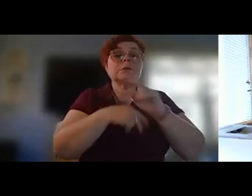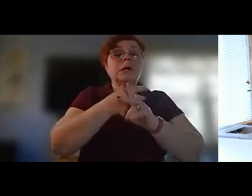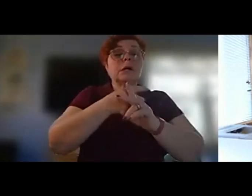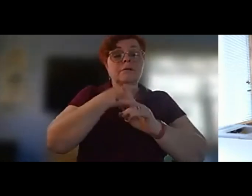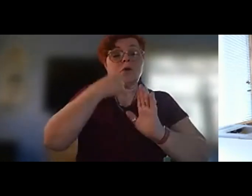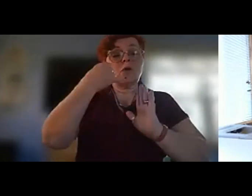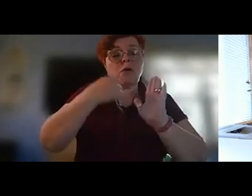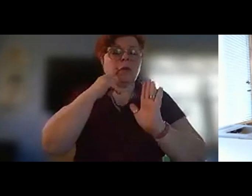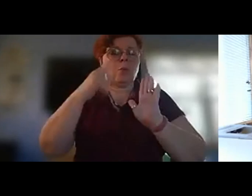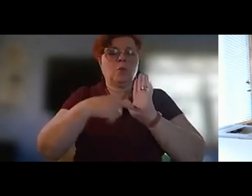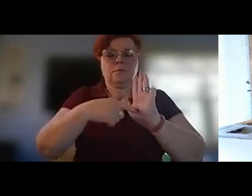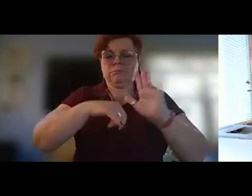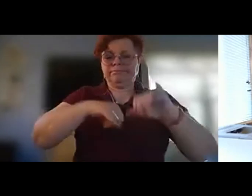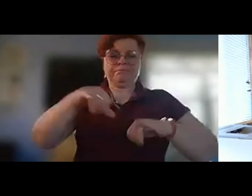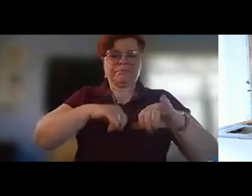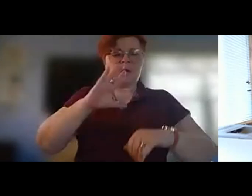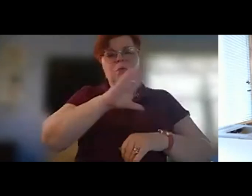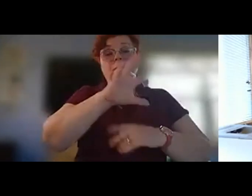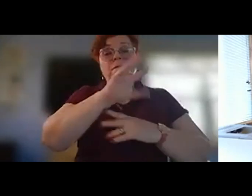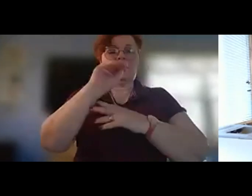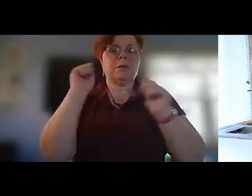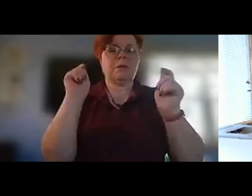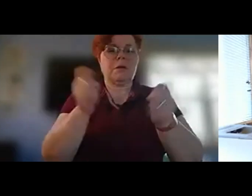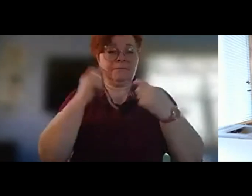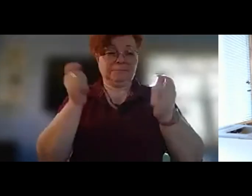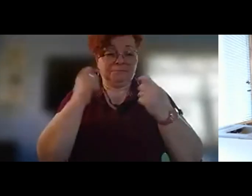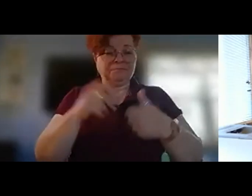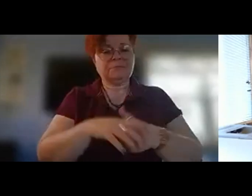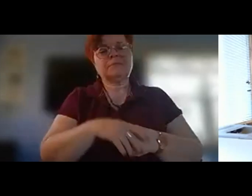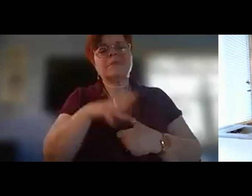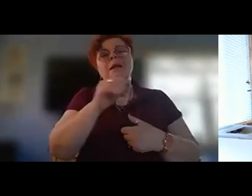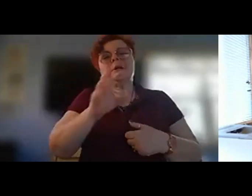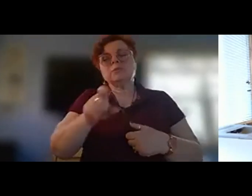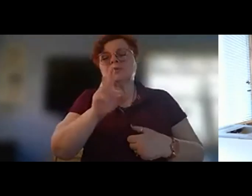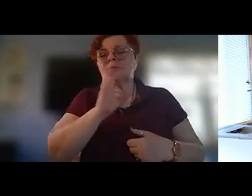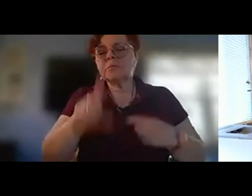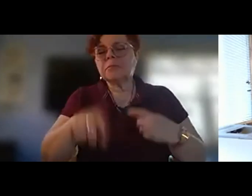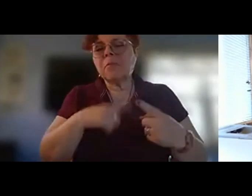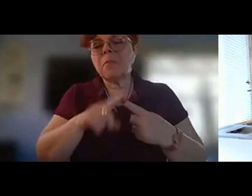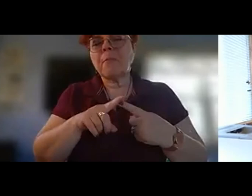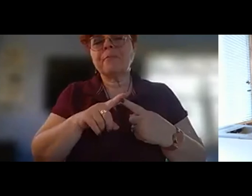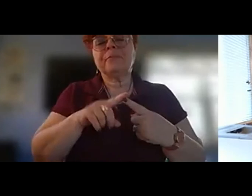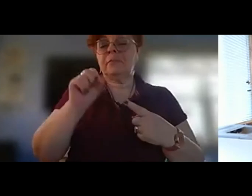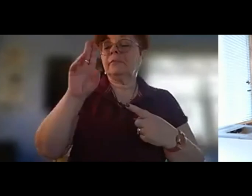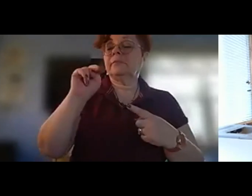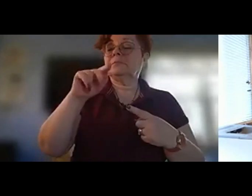50th anniversary and it had to um had to talk about uh sunapi state park's um